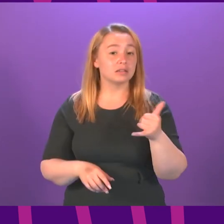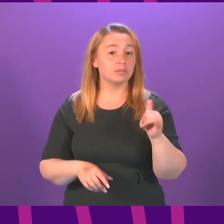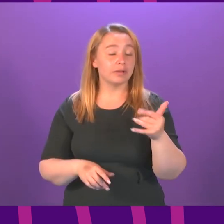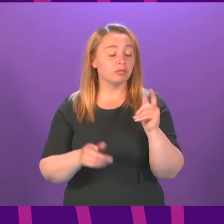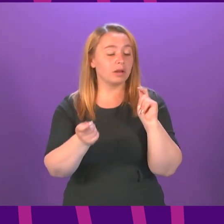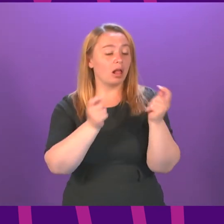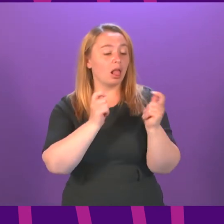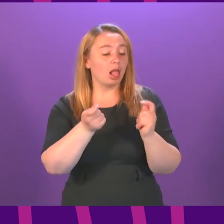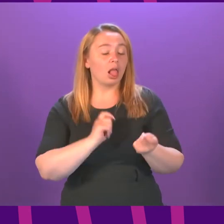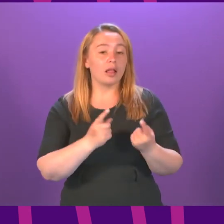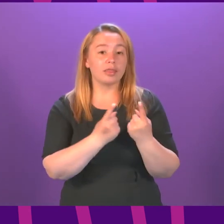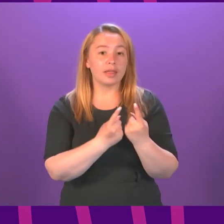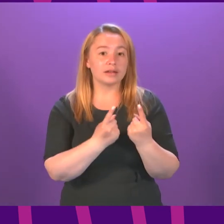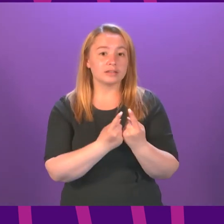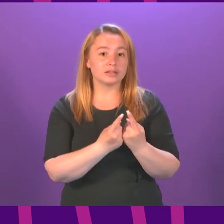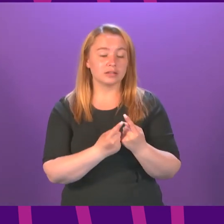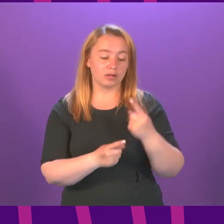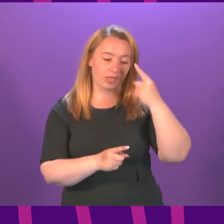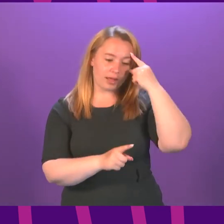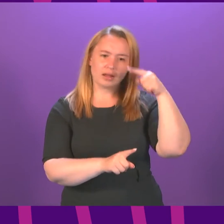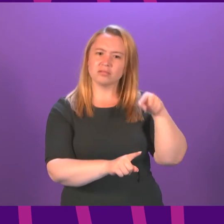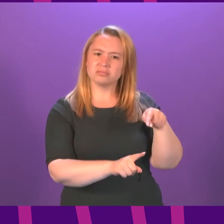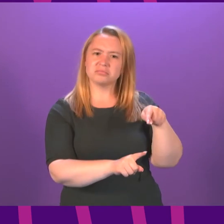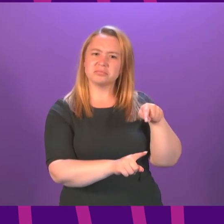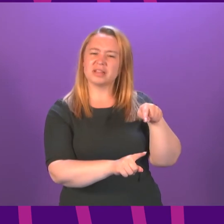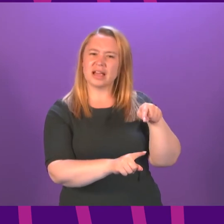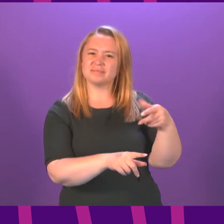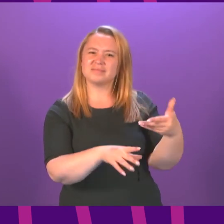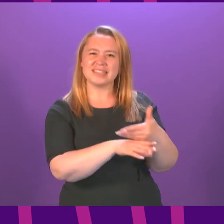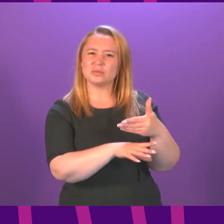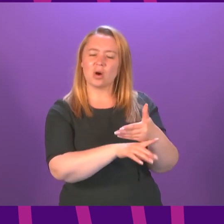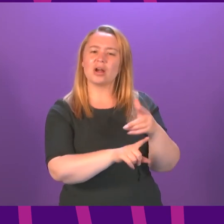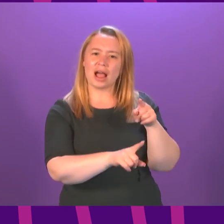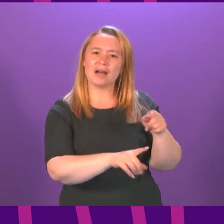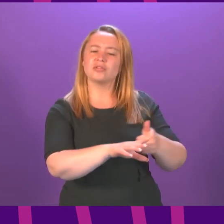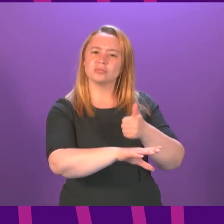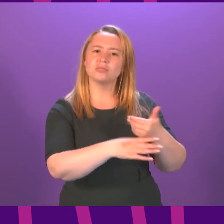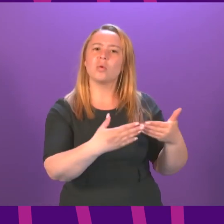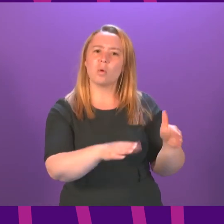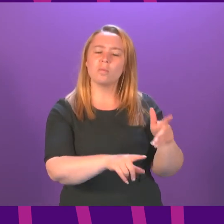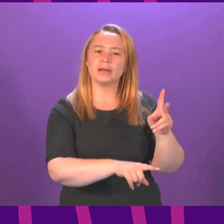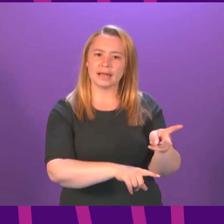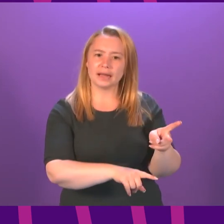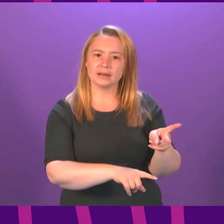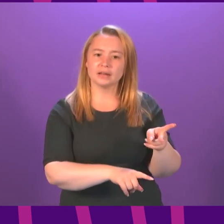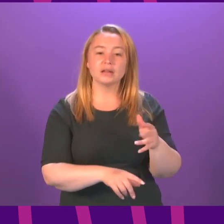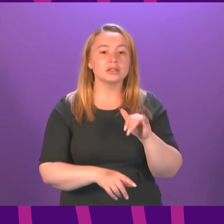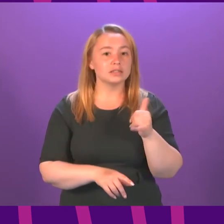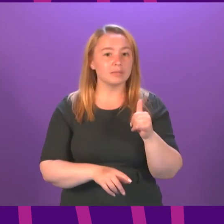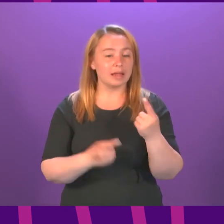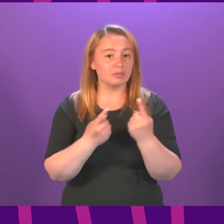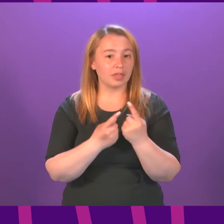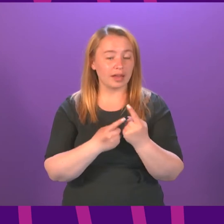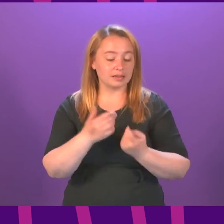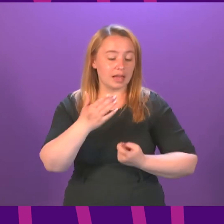premises where it did appear to be genuinely inconsistent. Sometimes the inconsistency will be perceived because there is a good